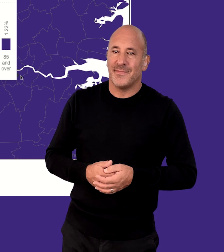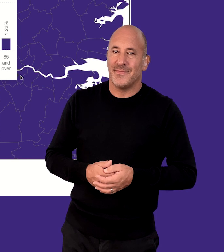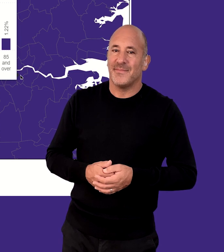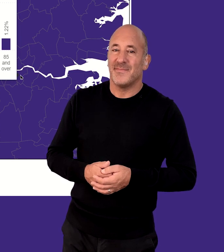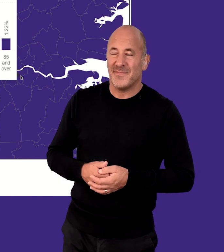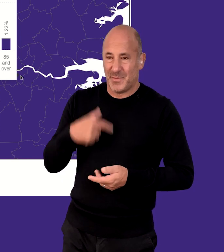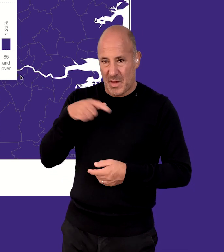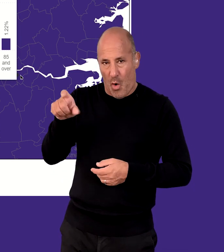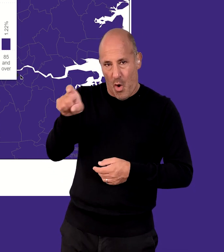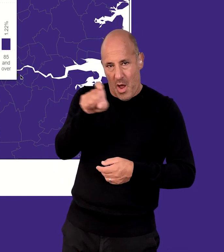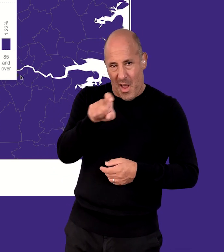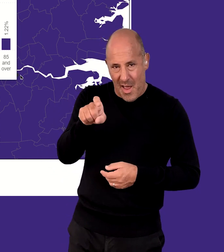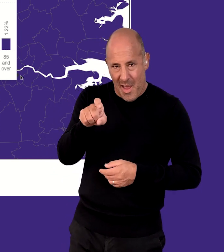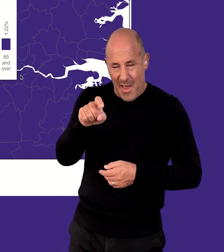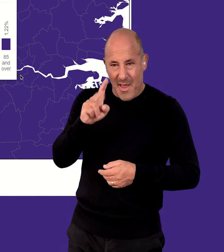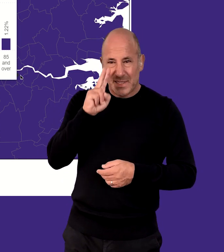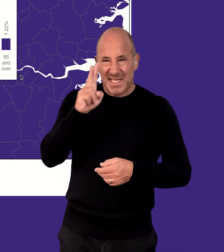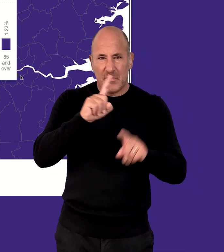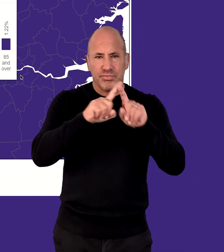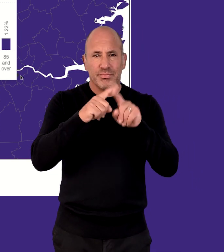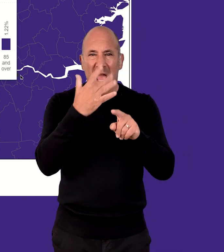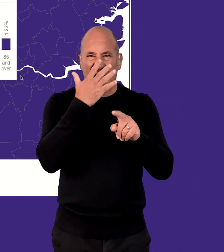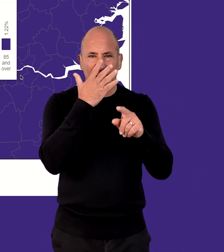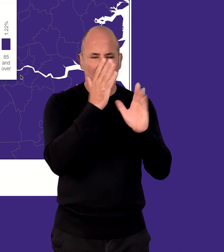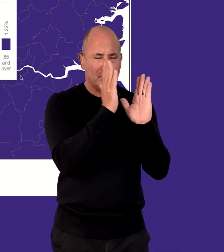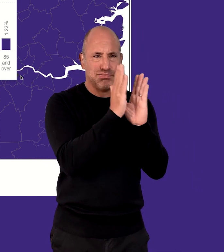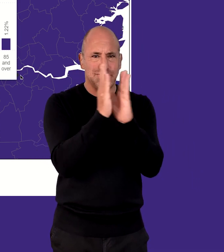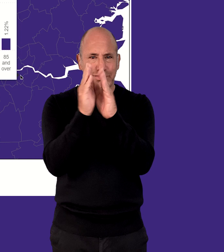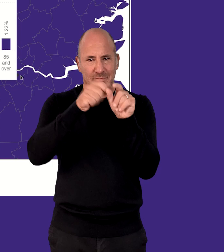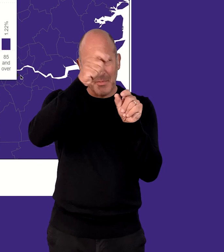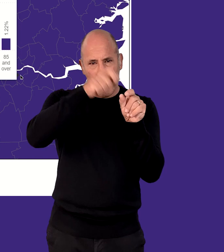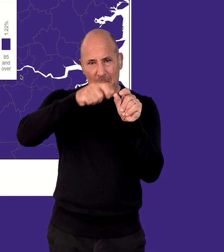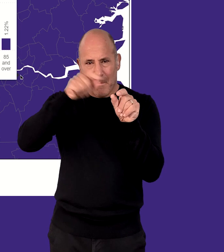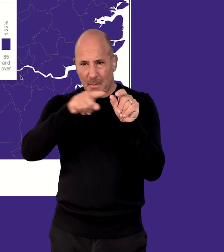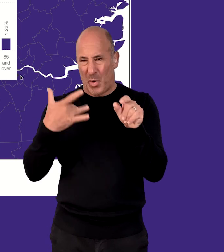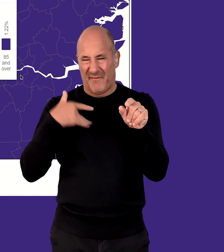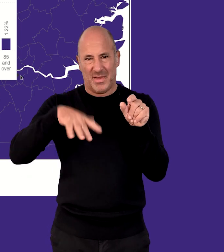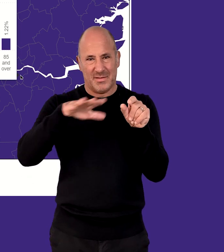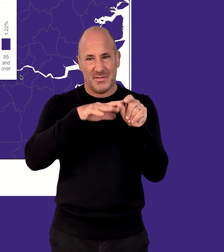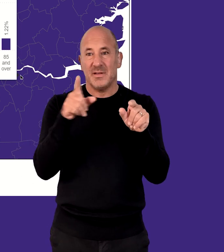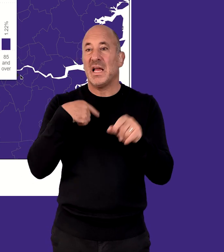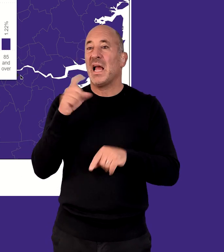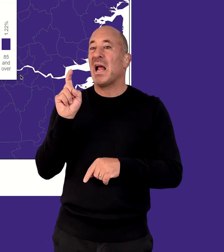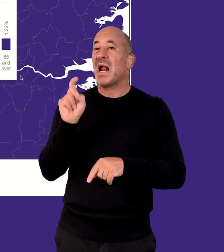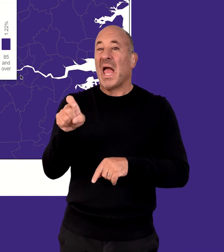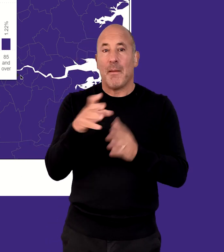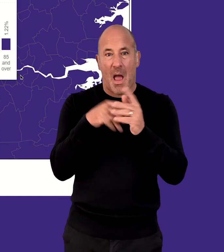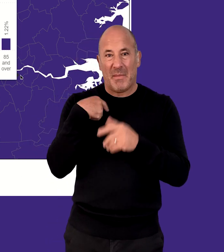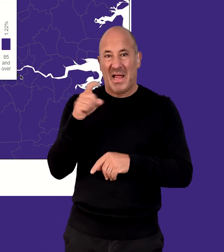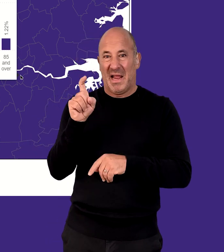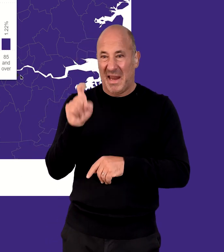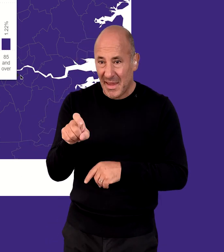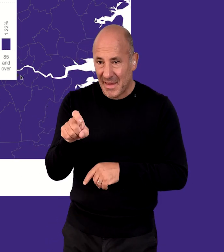By hovering over, I am able to see the distribution of ages for Greenwich, residents, and if I click on the map,